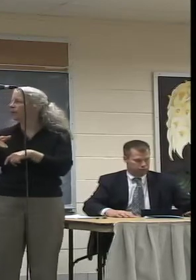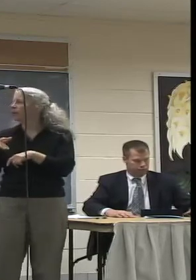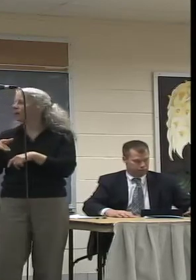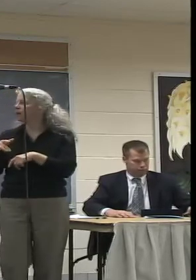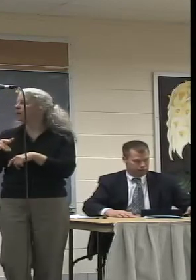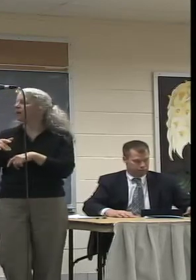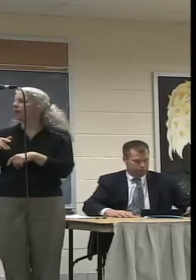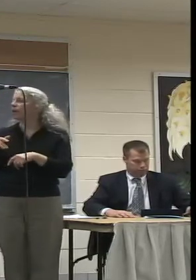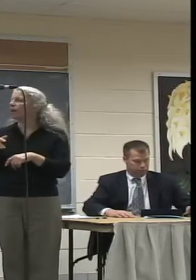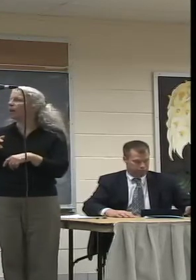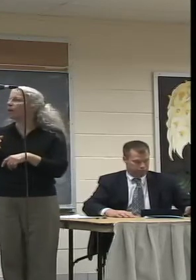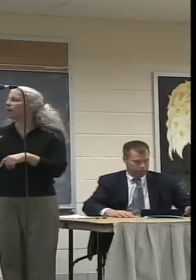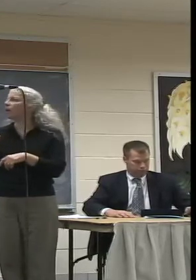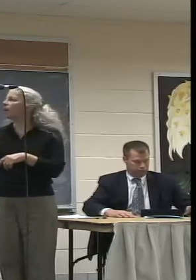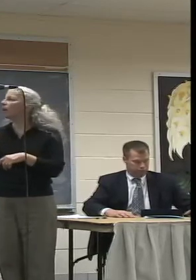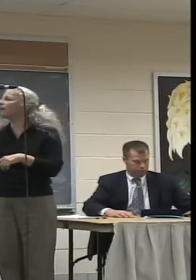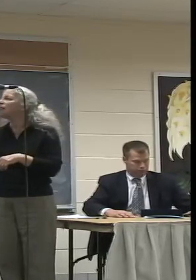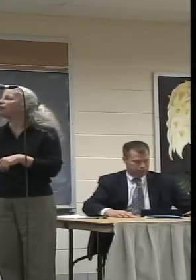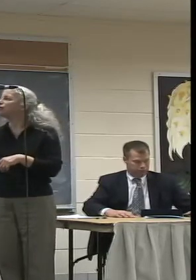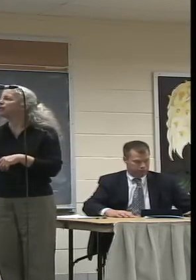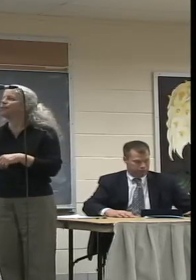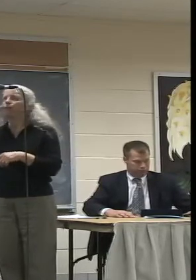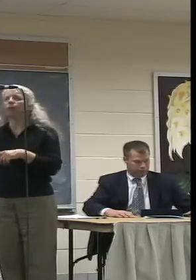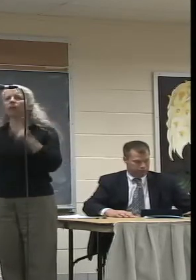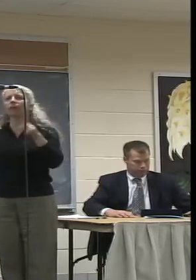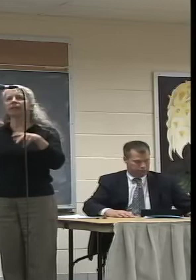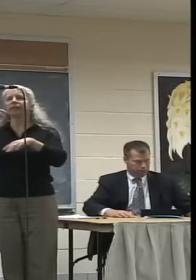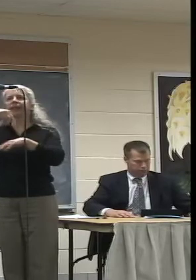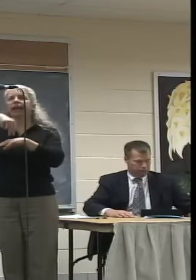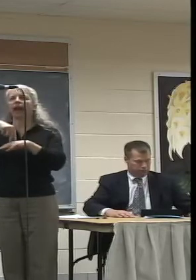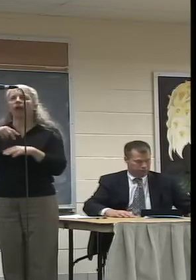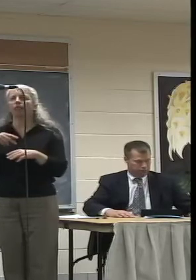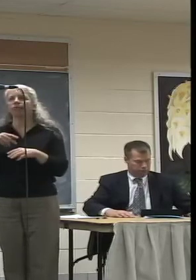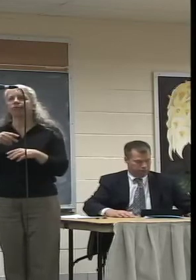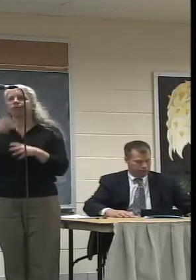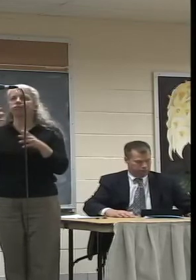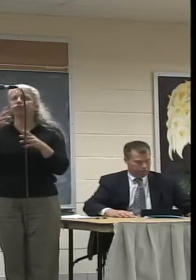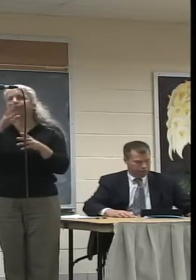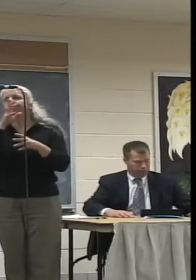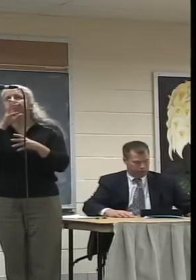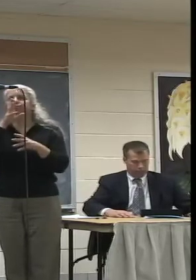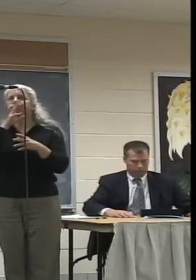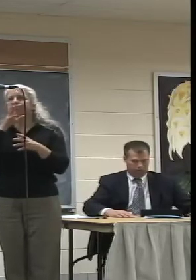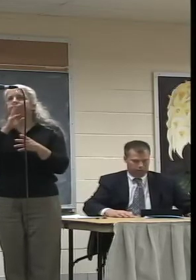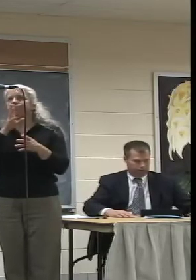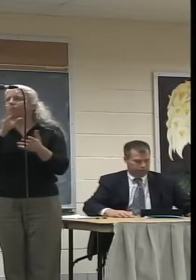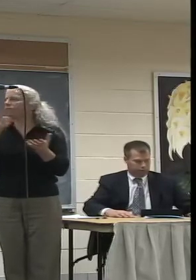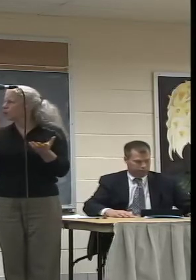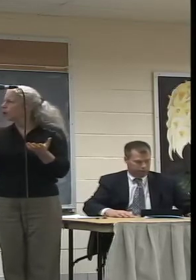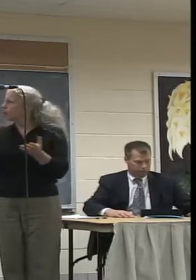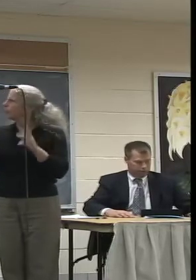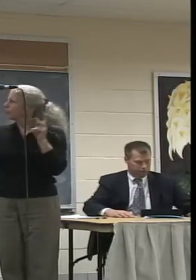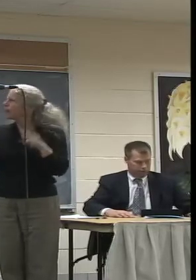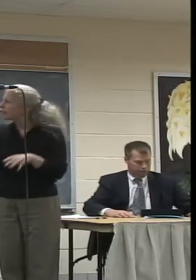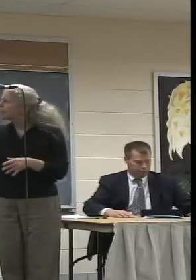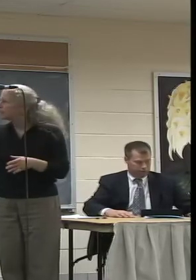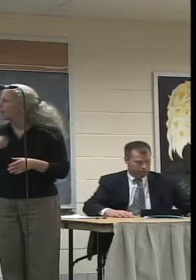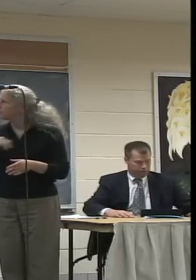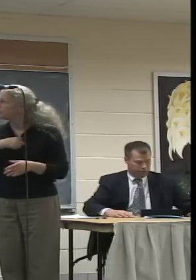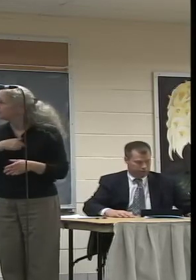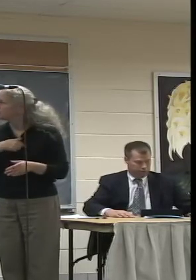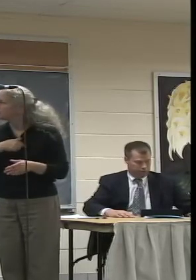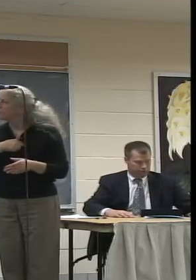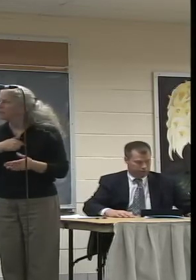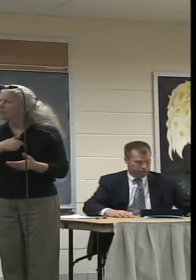is it's not just that people get up – get to stand up and wave their hands. It's that someone actually hears them. And so making, you know,